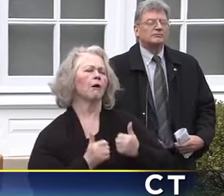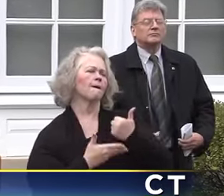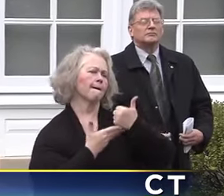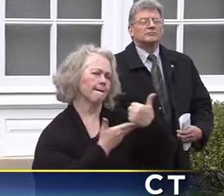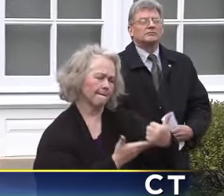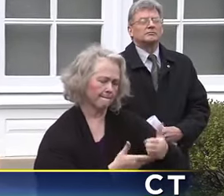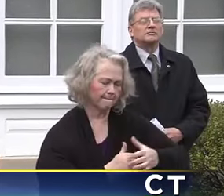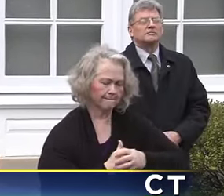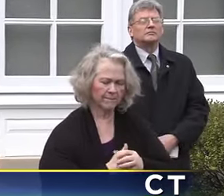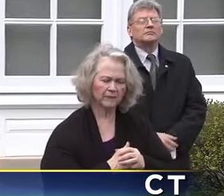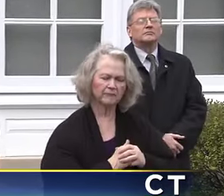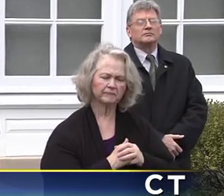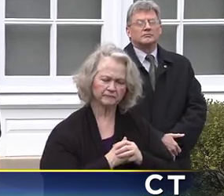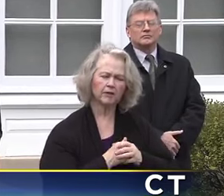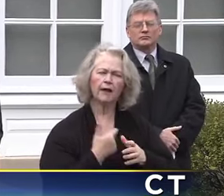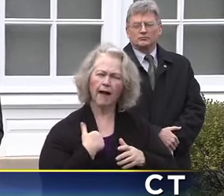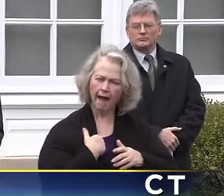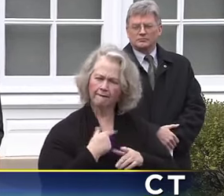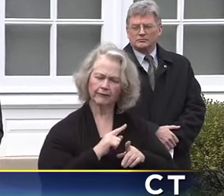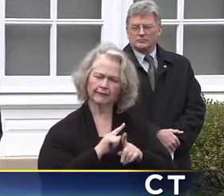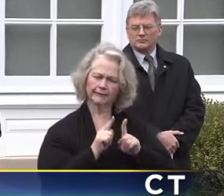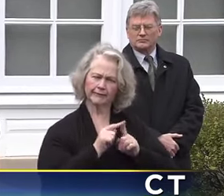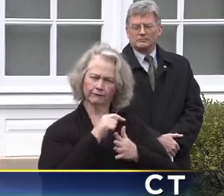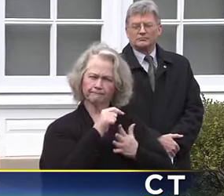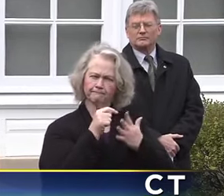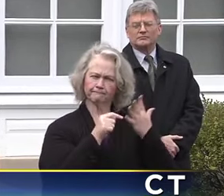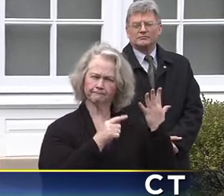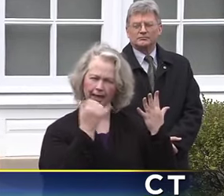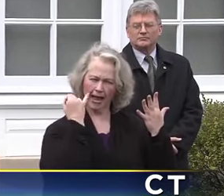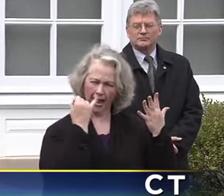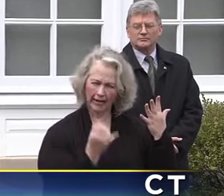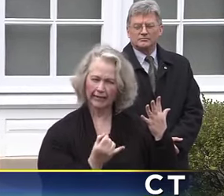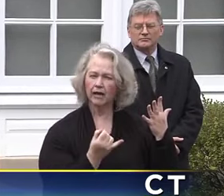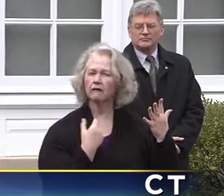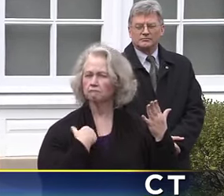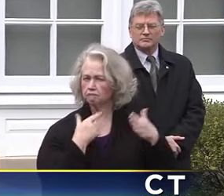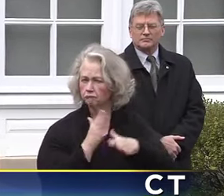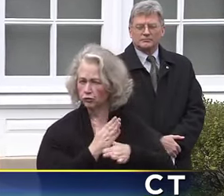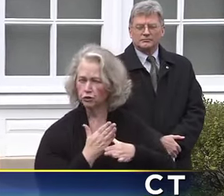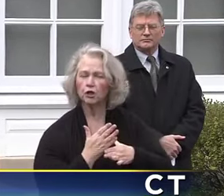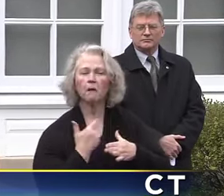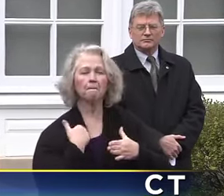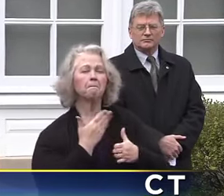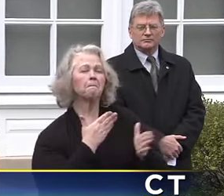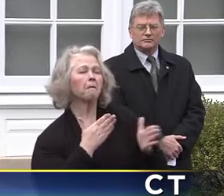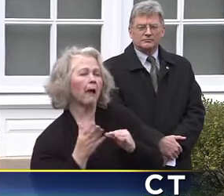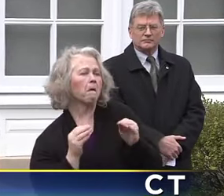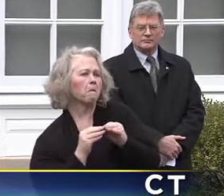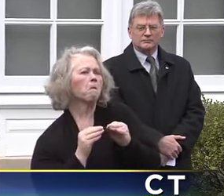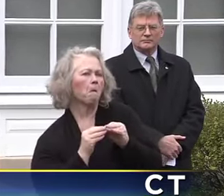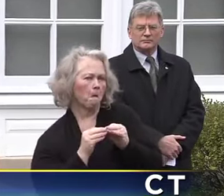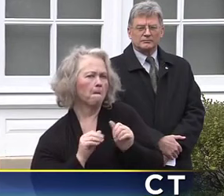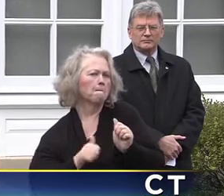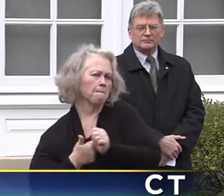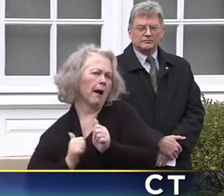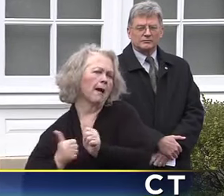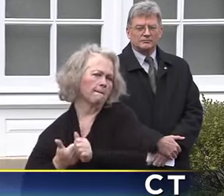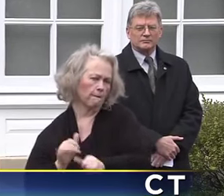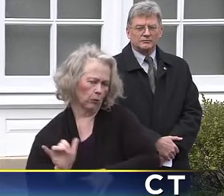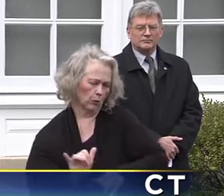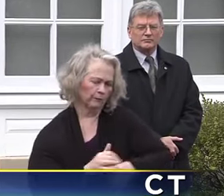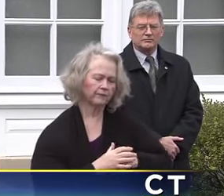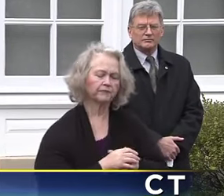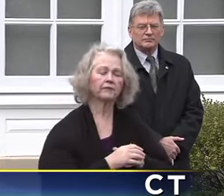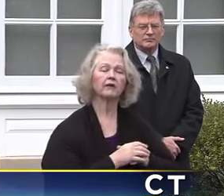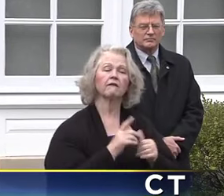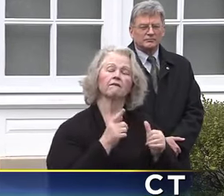I think there are lots of tools in the toolbox here, so I wanted to touch on a few of them and then there's going to be more to come in the future. First and foremost, as the governor mentioned,